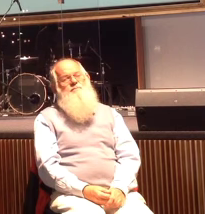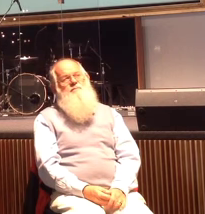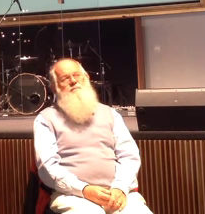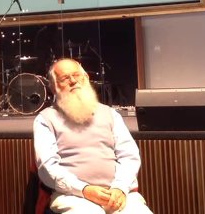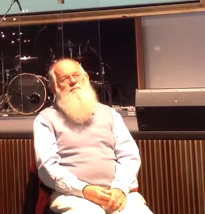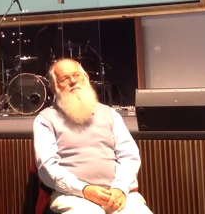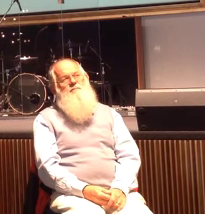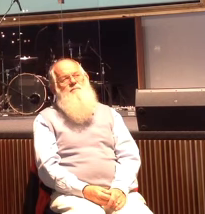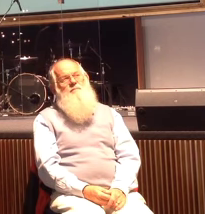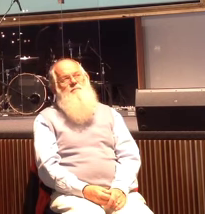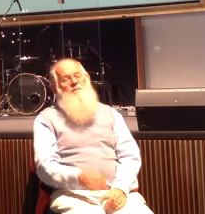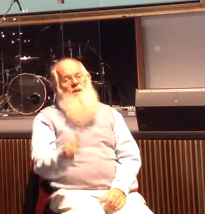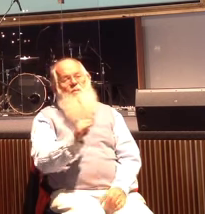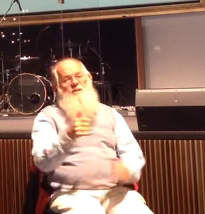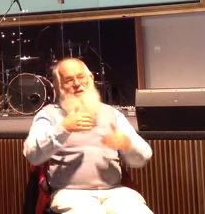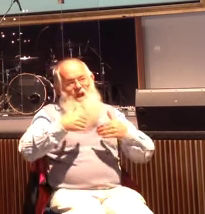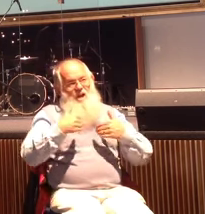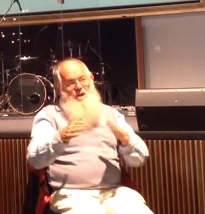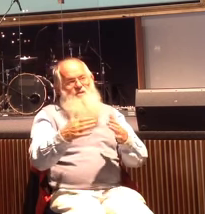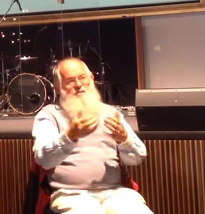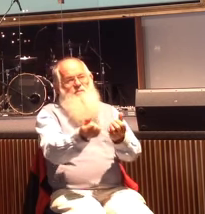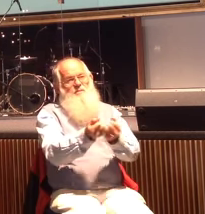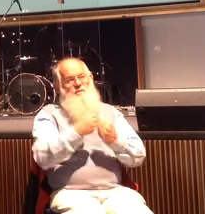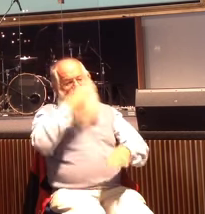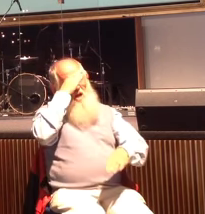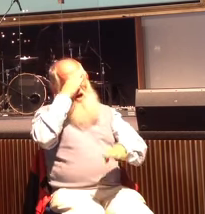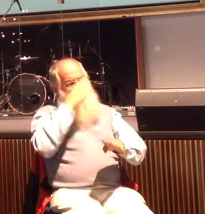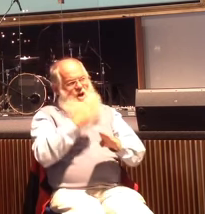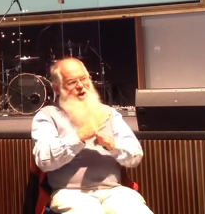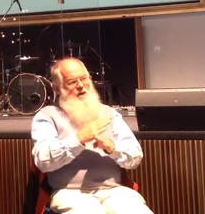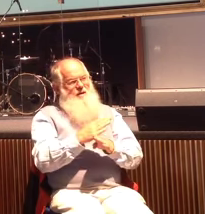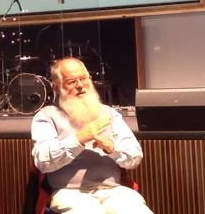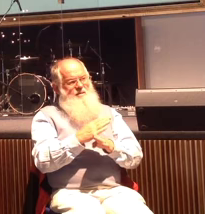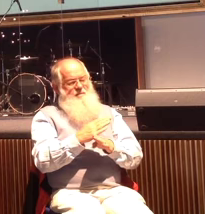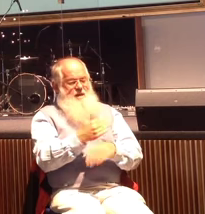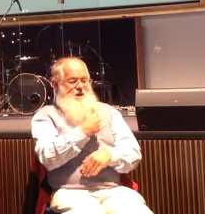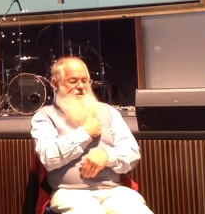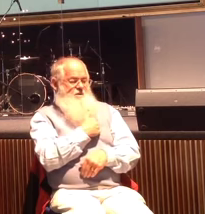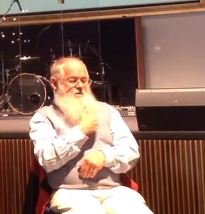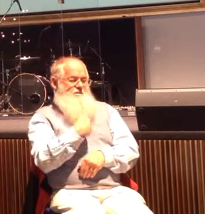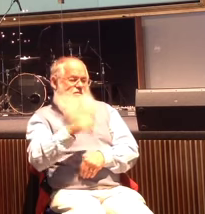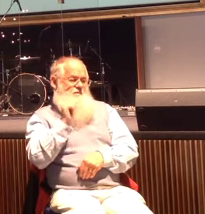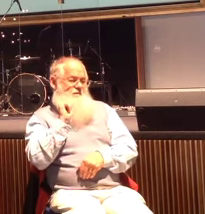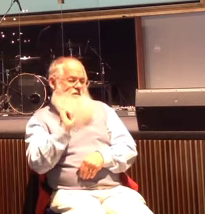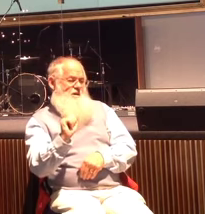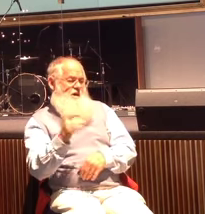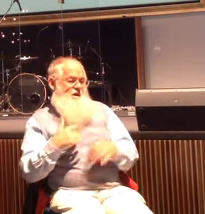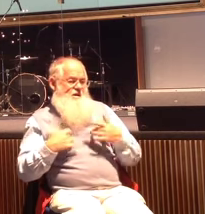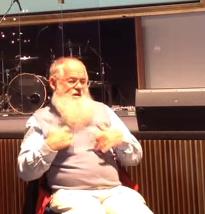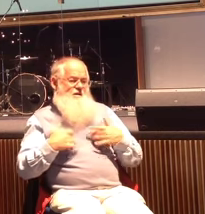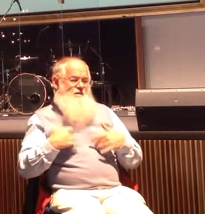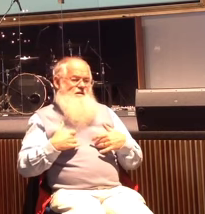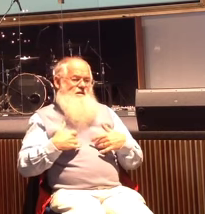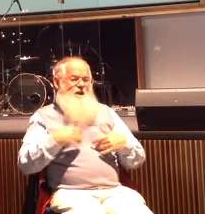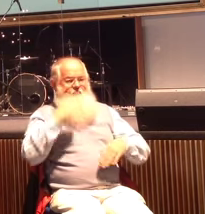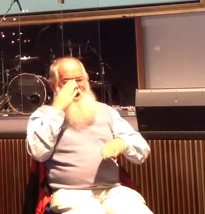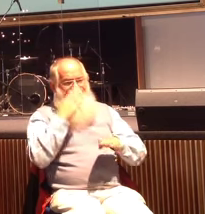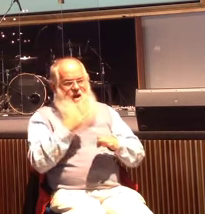that is lost is to bring hope and grace to their life and hope and grace aren't words hope and grace is a man his name is